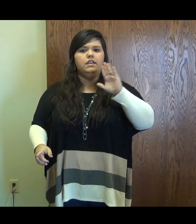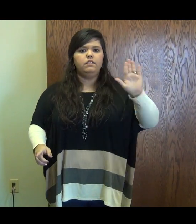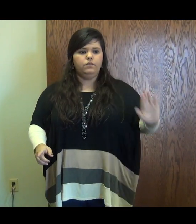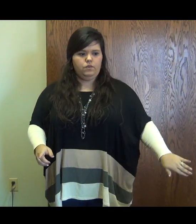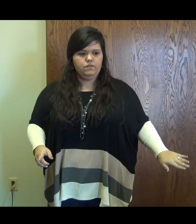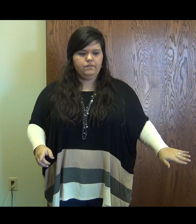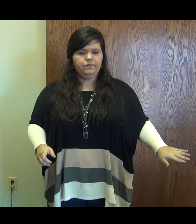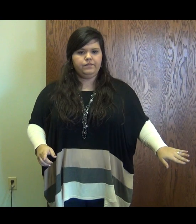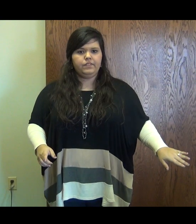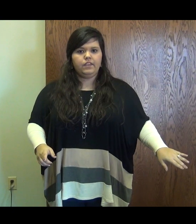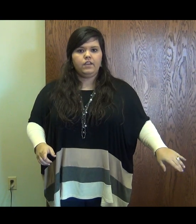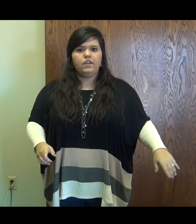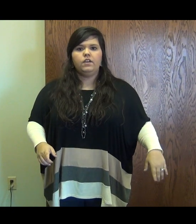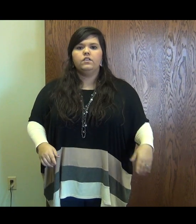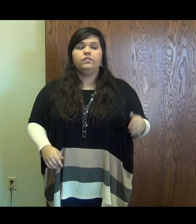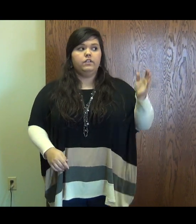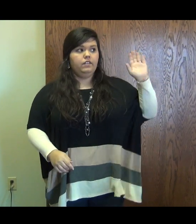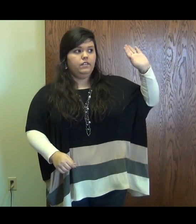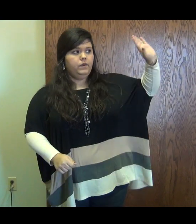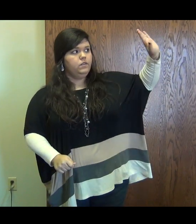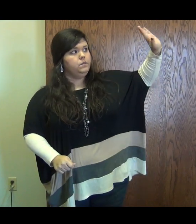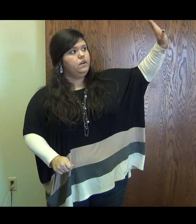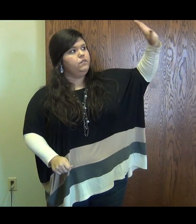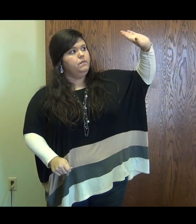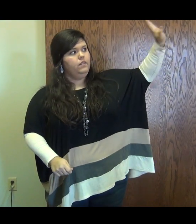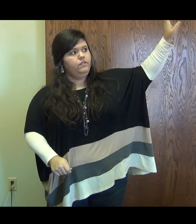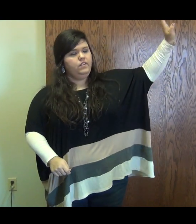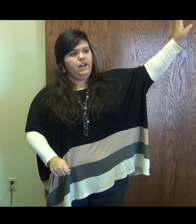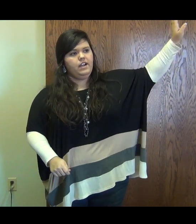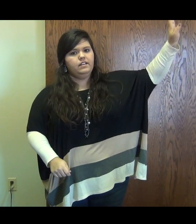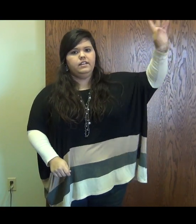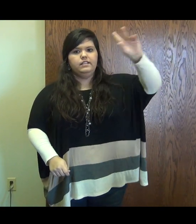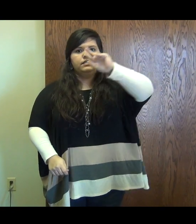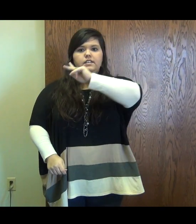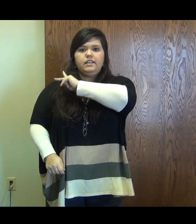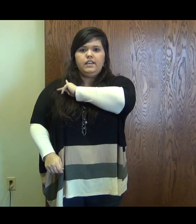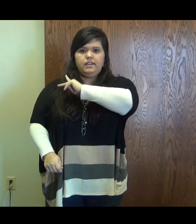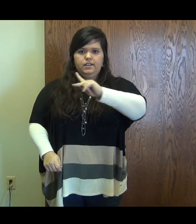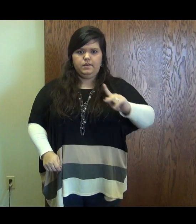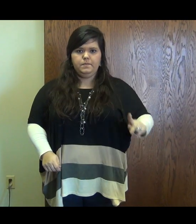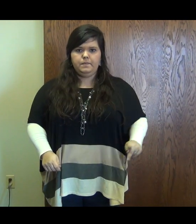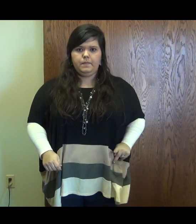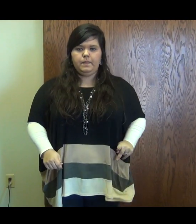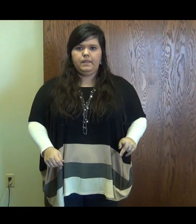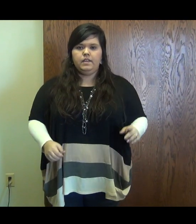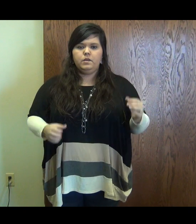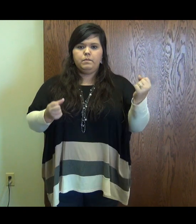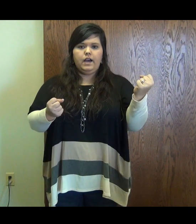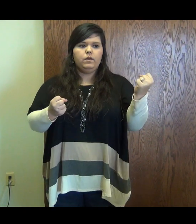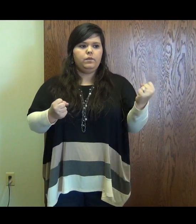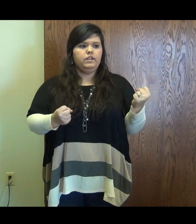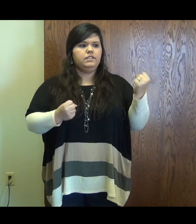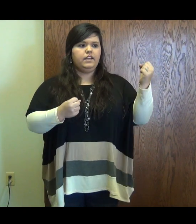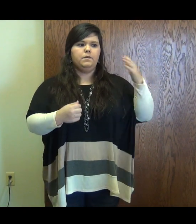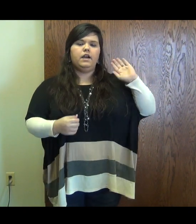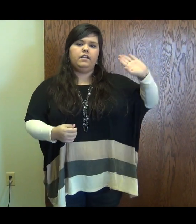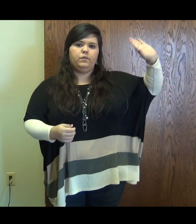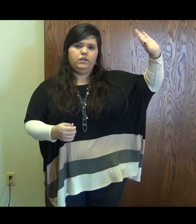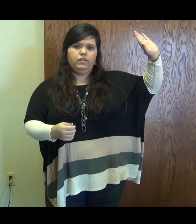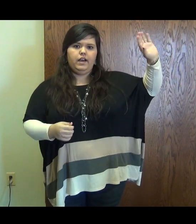evil, for, we know this part, for thine is the kingdom, power, we're going to take it up, kind of like we do